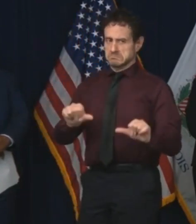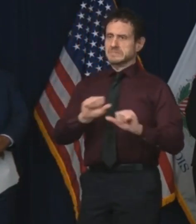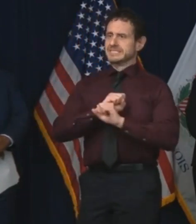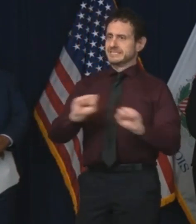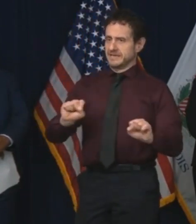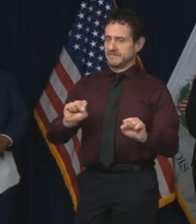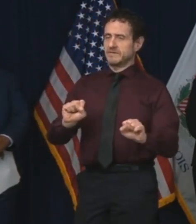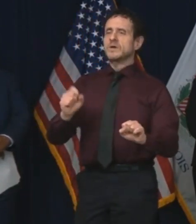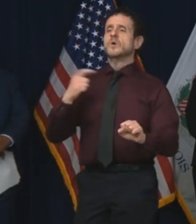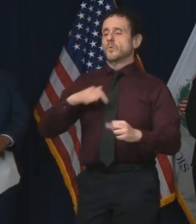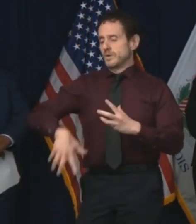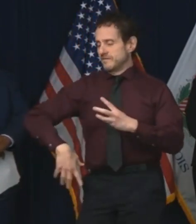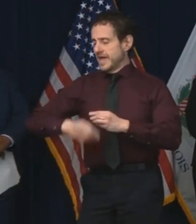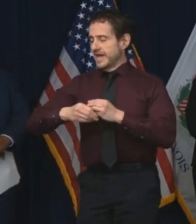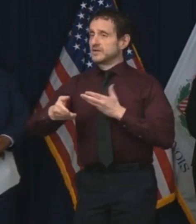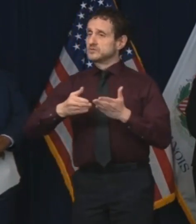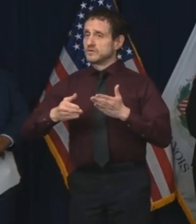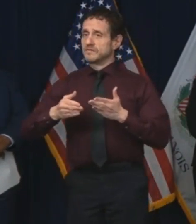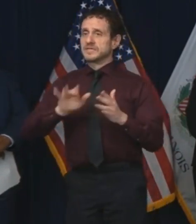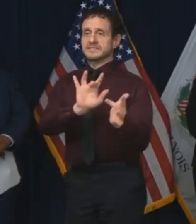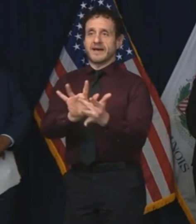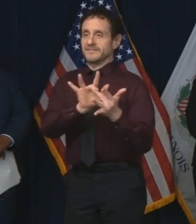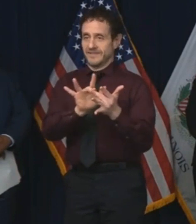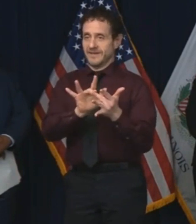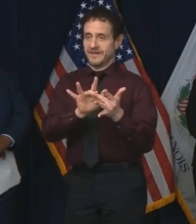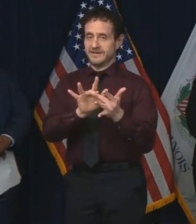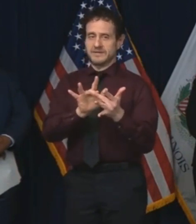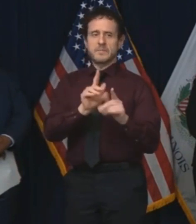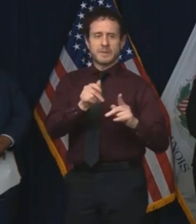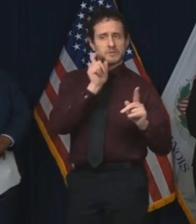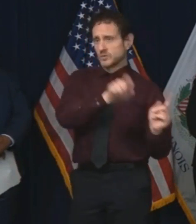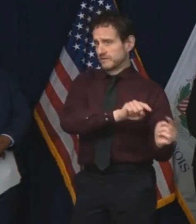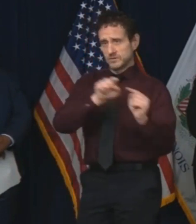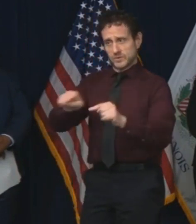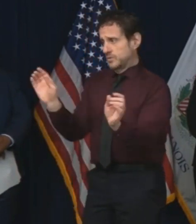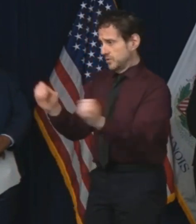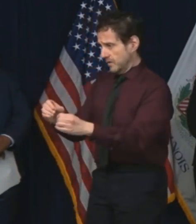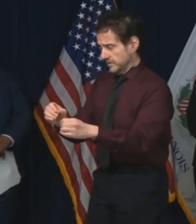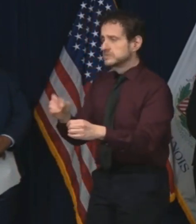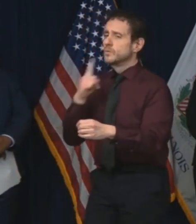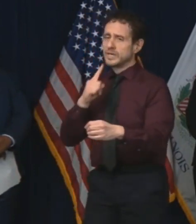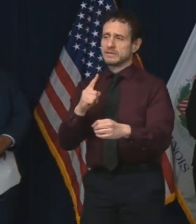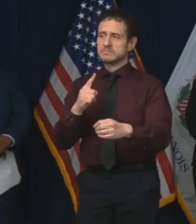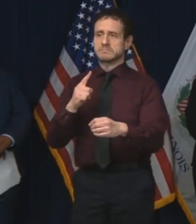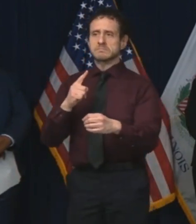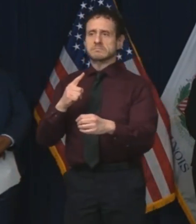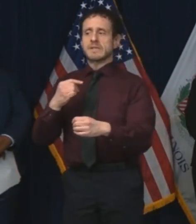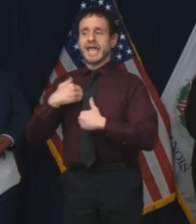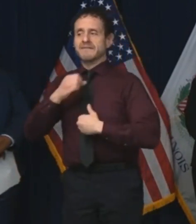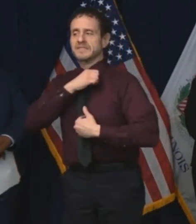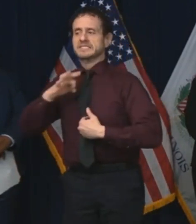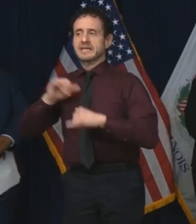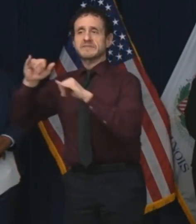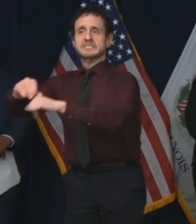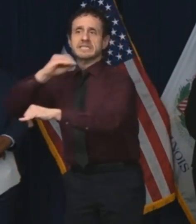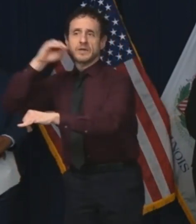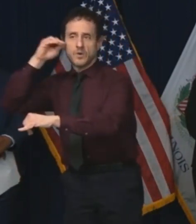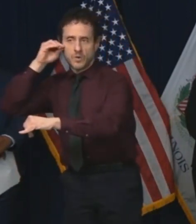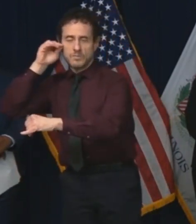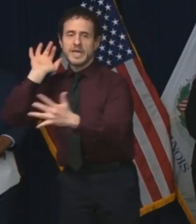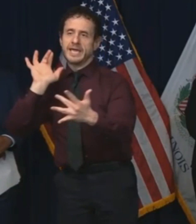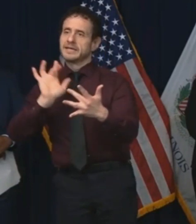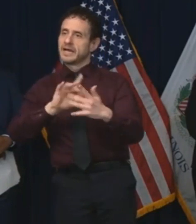capacity online and we have, over the course of the past several weeks, migrated staff to work from home to the greatest extent